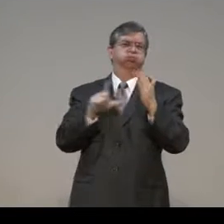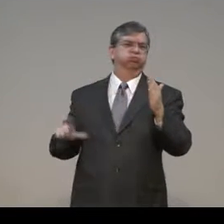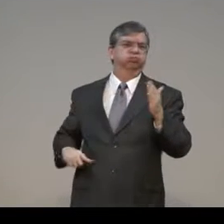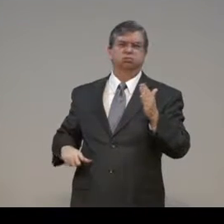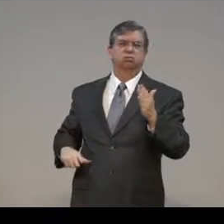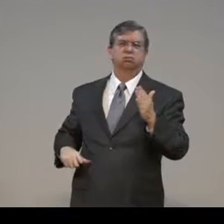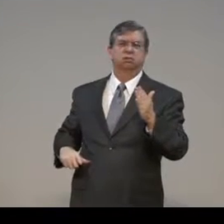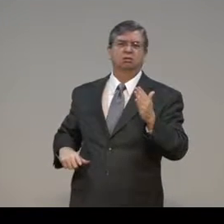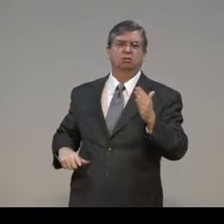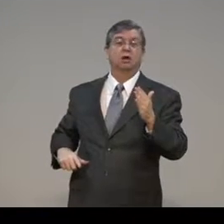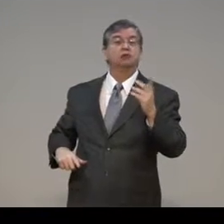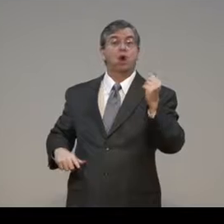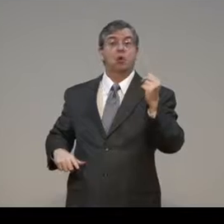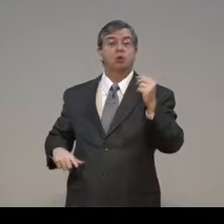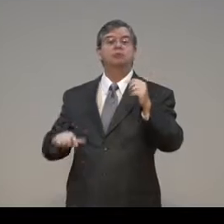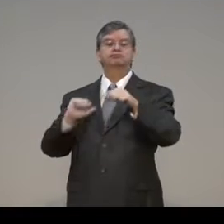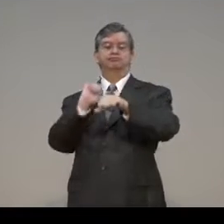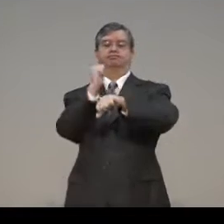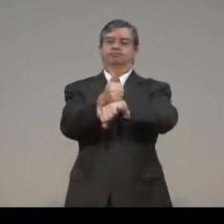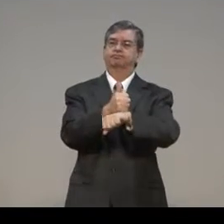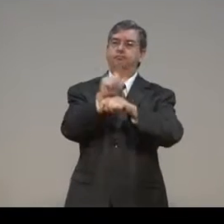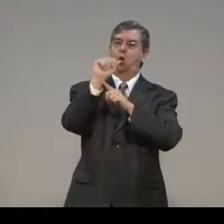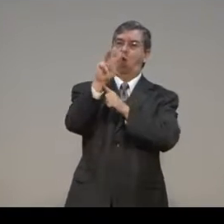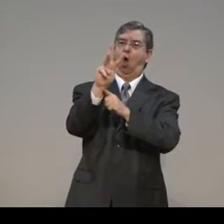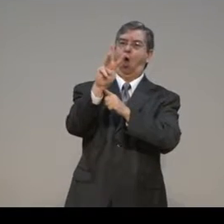sin. And that sin matures and develops and expands.